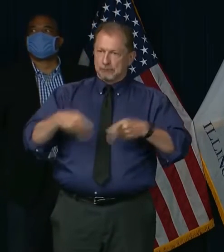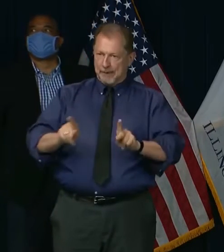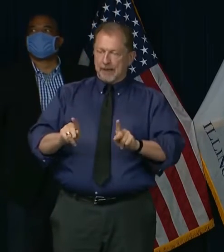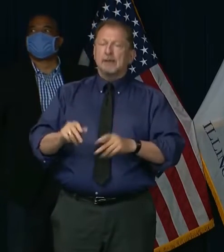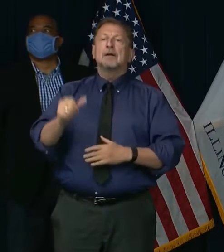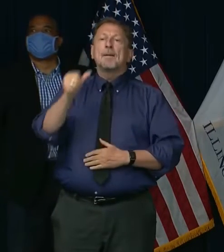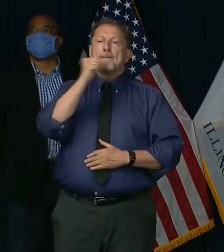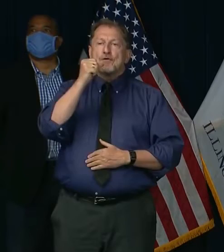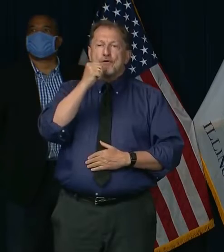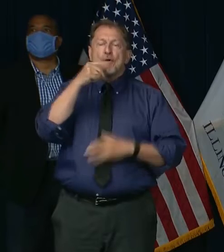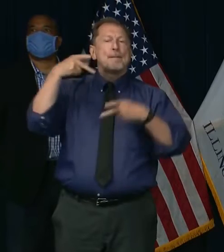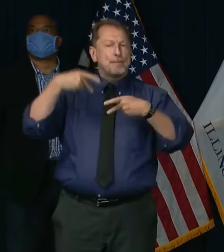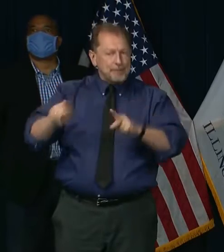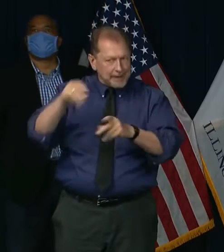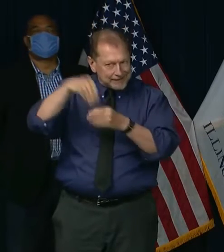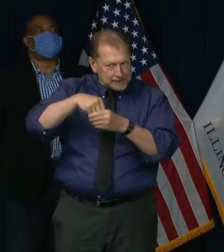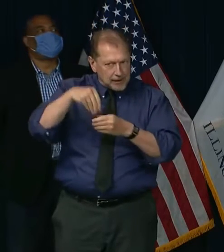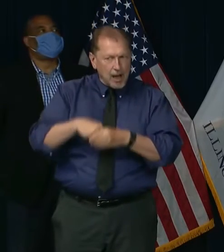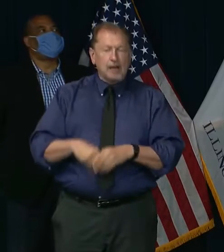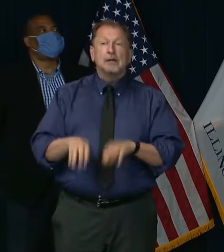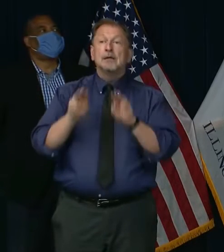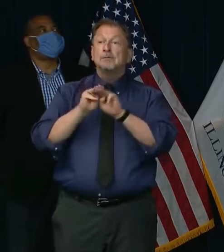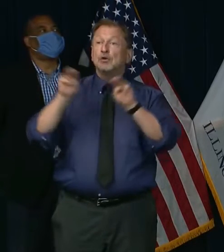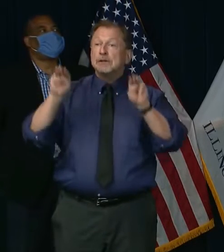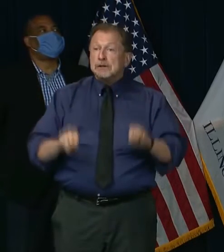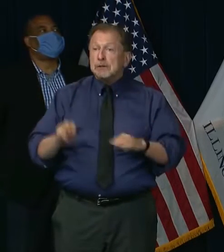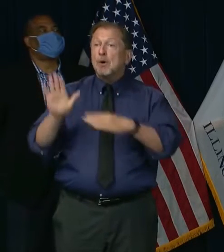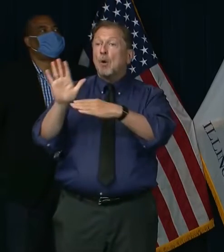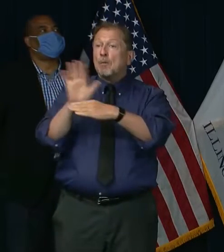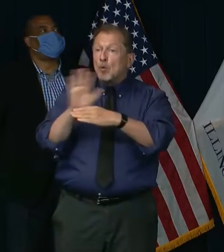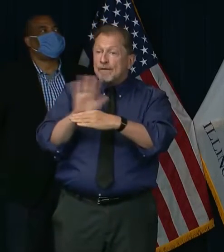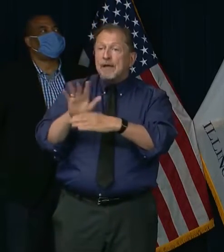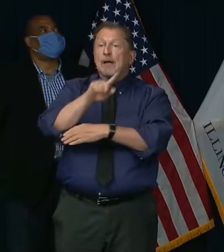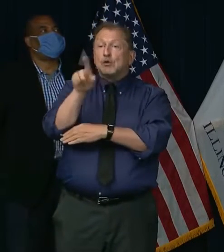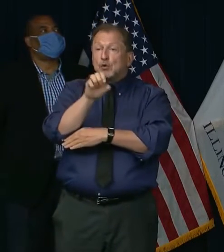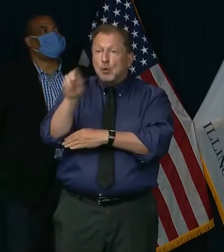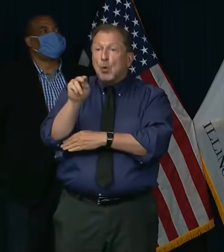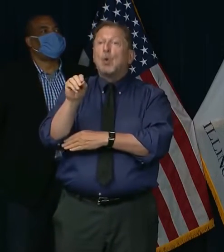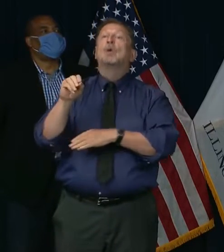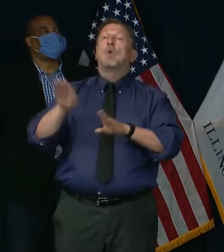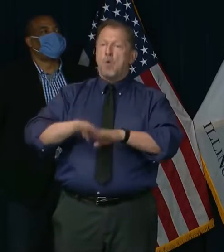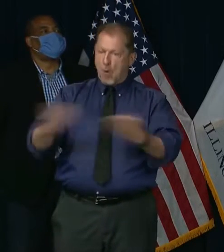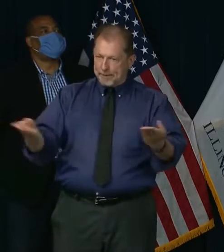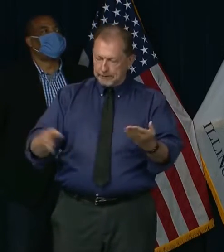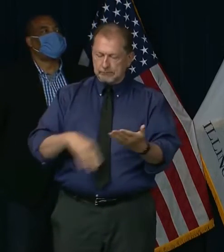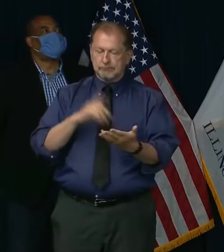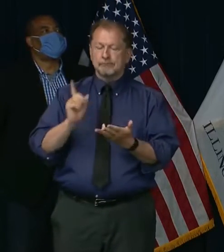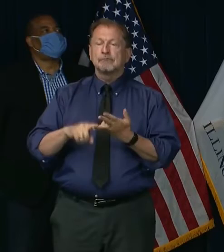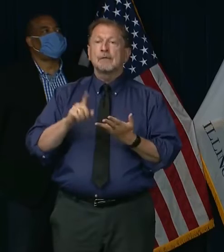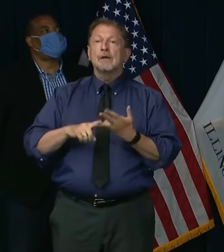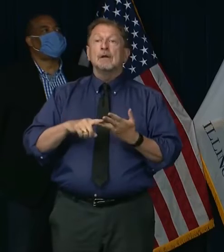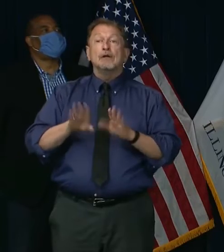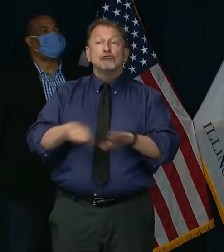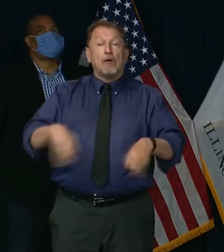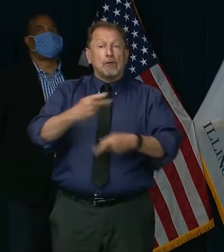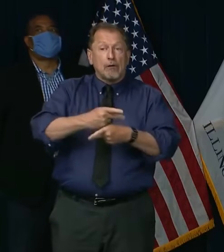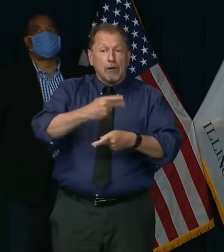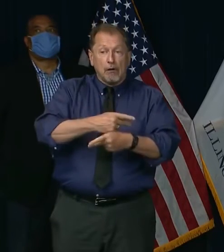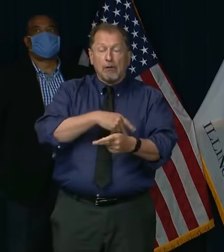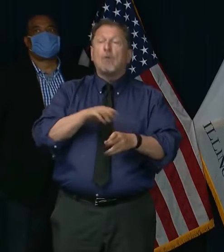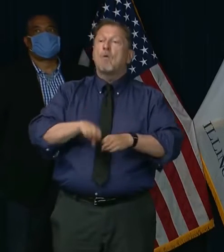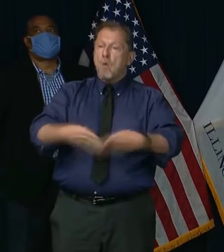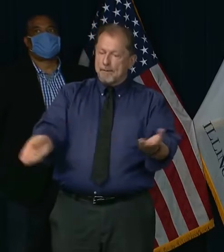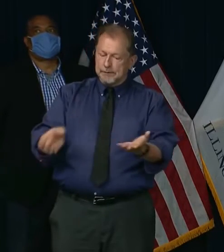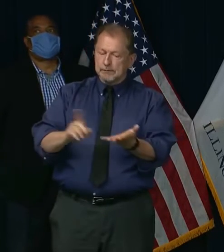Movie theaters, museums, and zoos will restore operations, and child care and schools will reopen and expand,